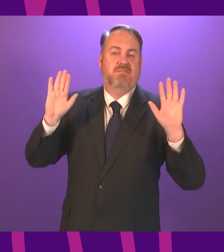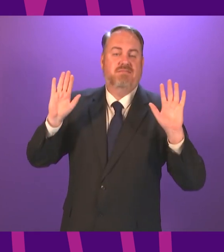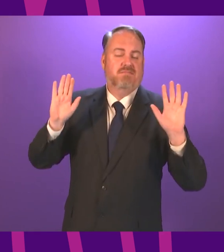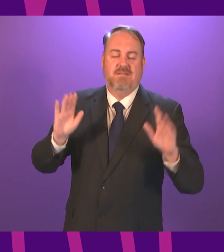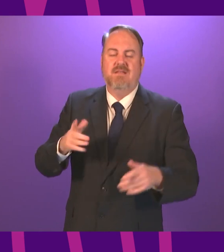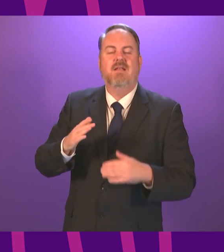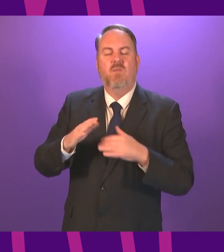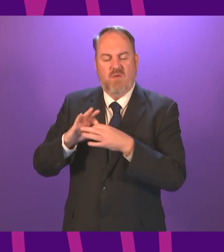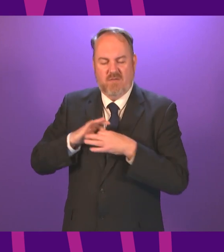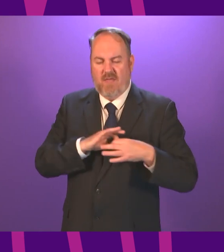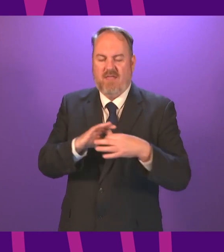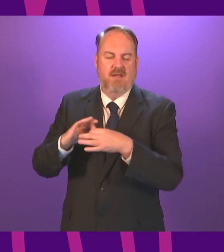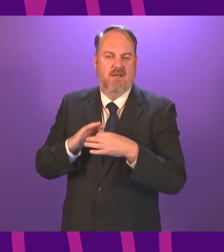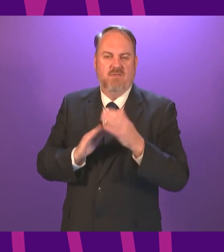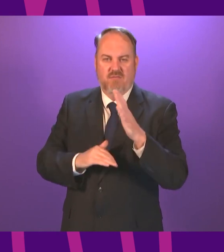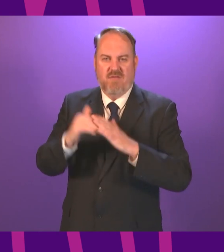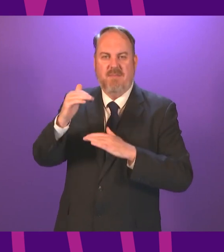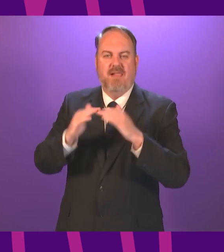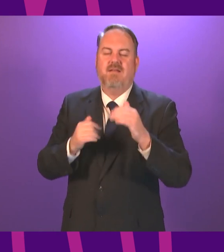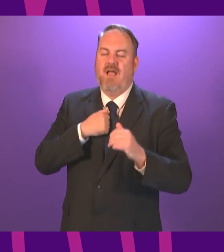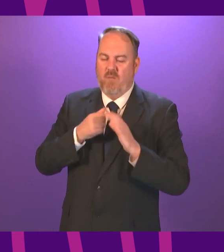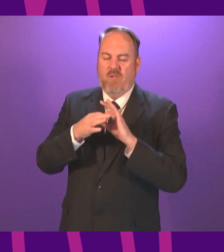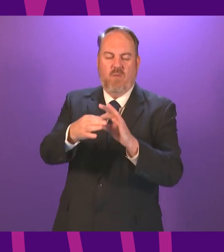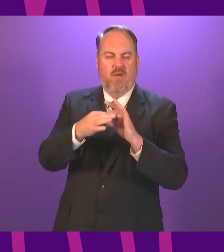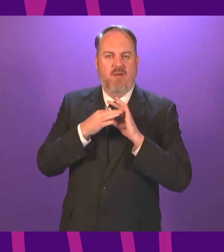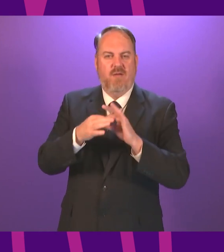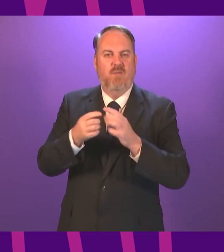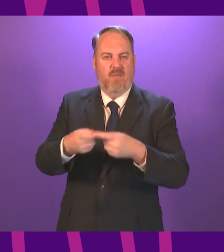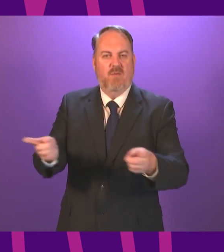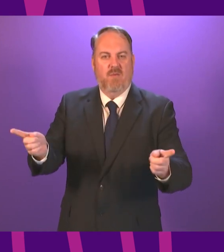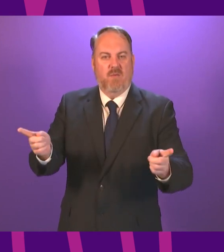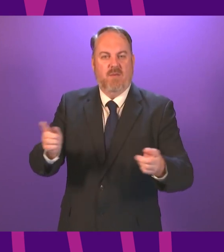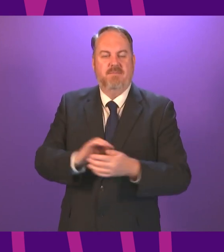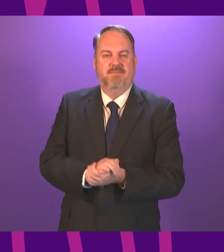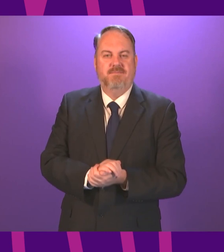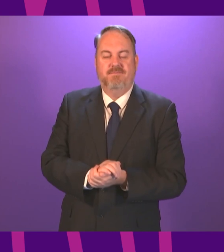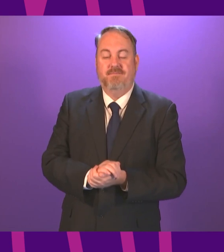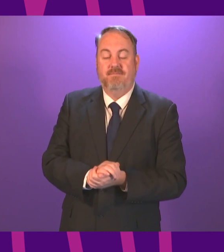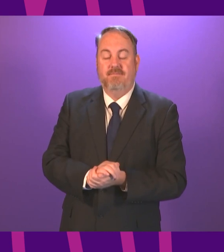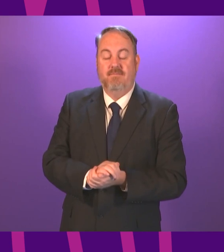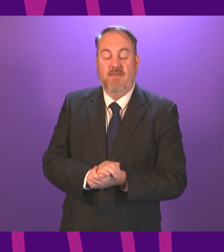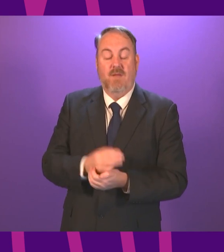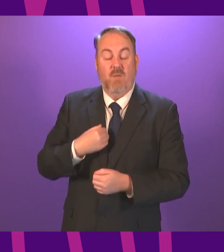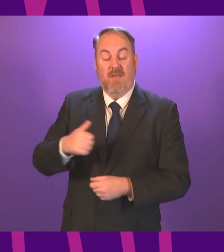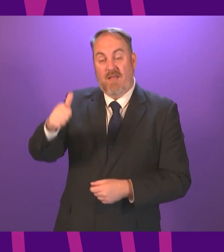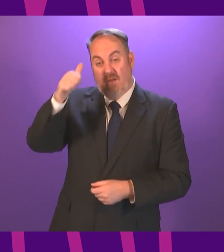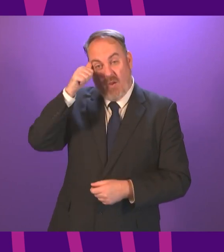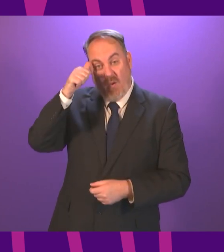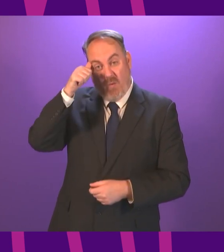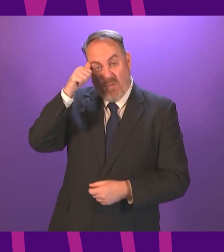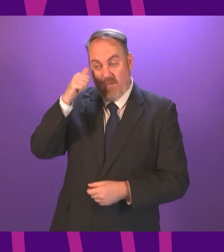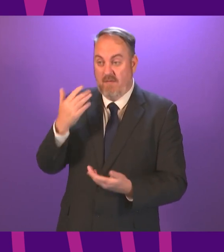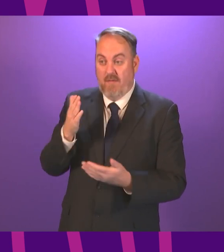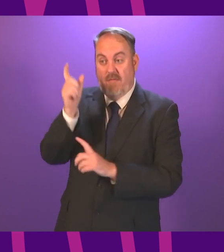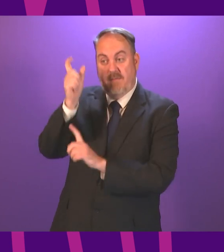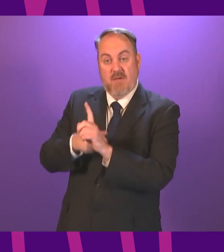recover from the pandemic I will work with you it has been said he who